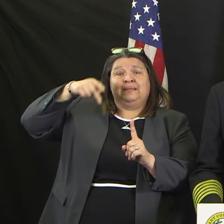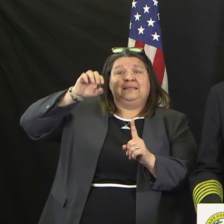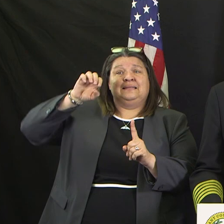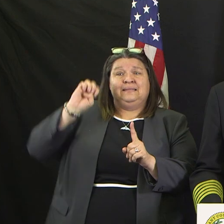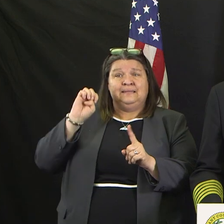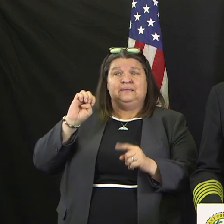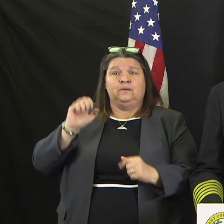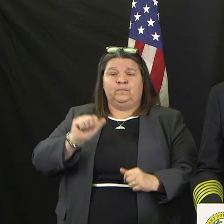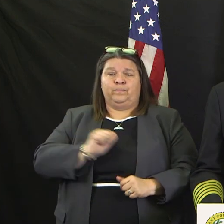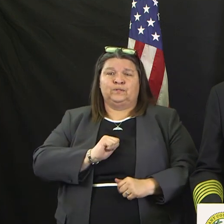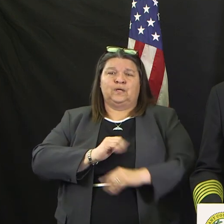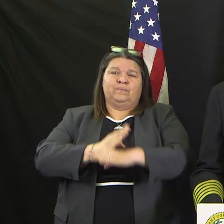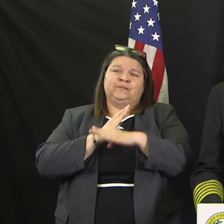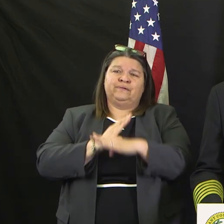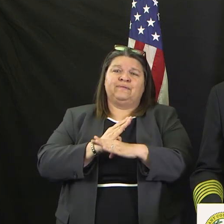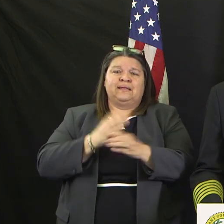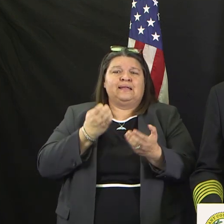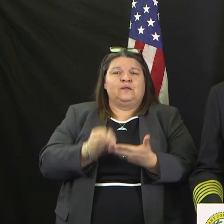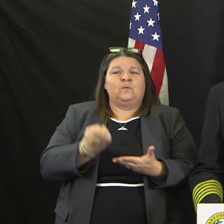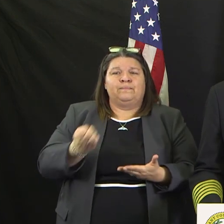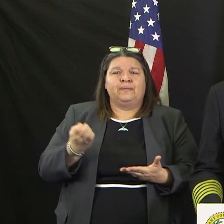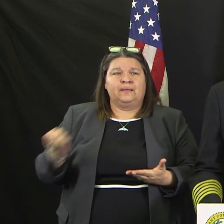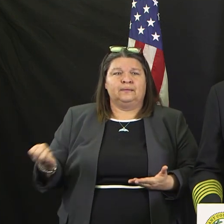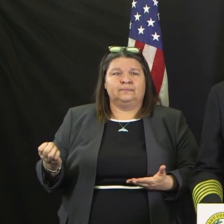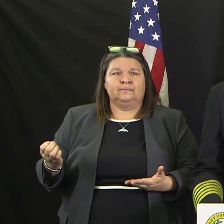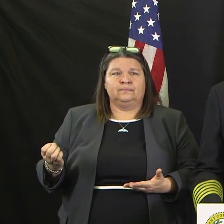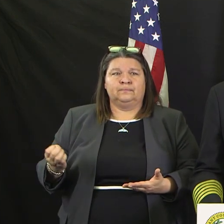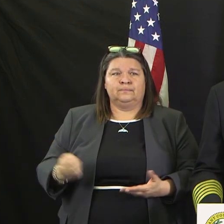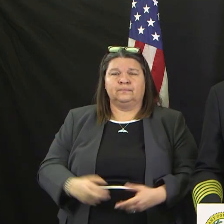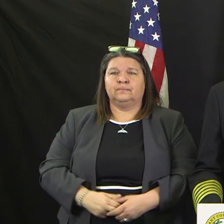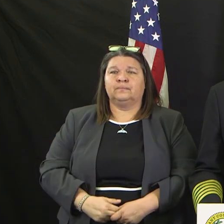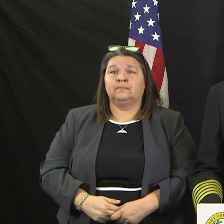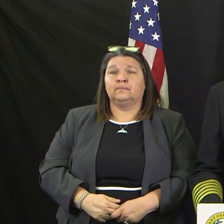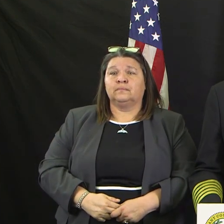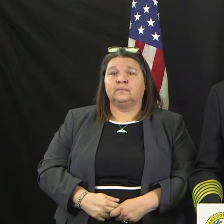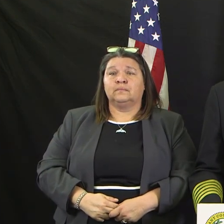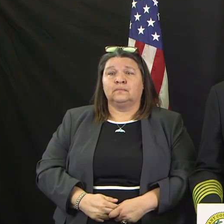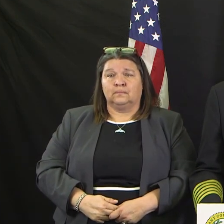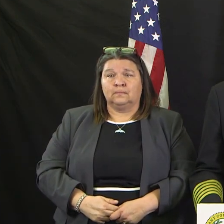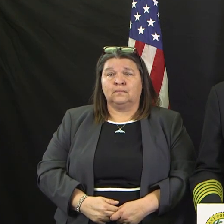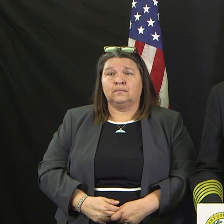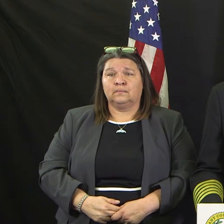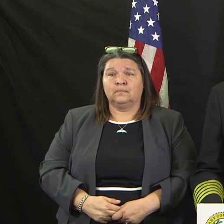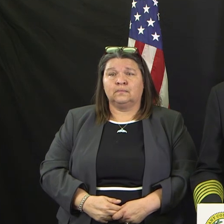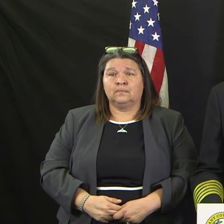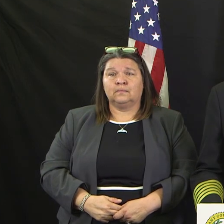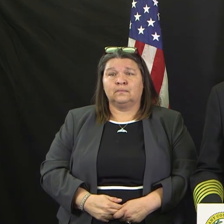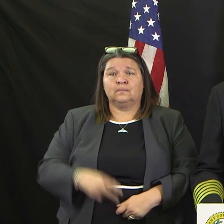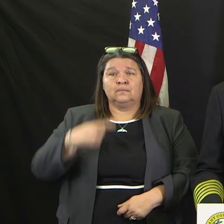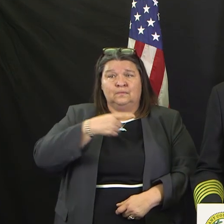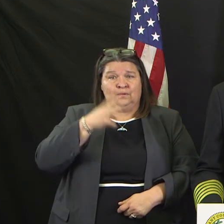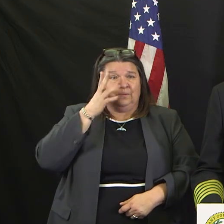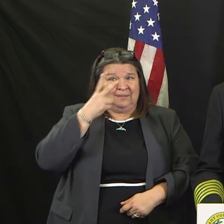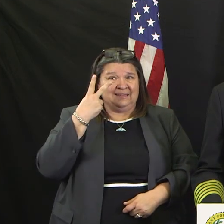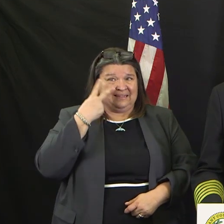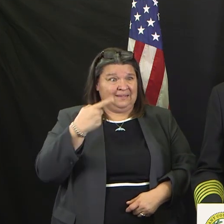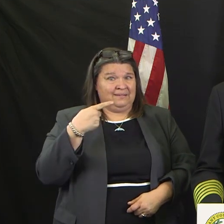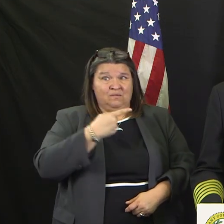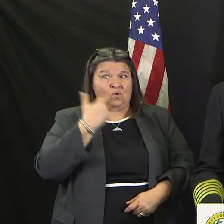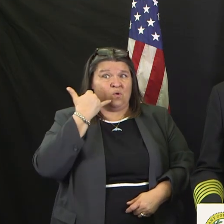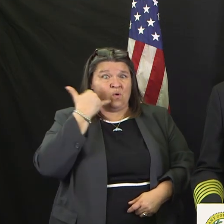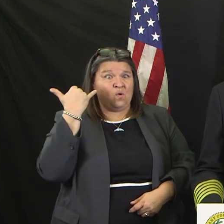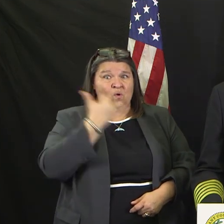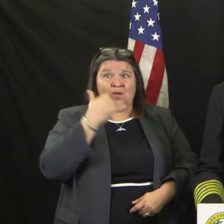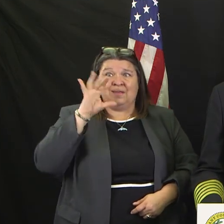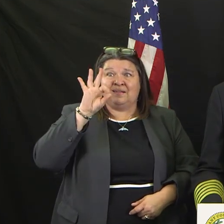see from members of the Fort Worth Fire Department and or MedStar when you ask for 911 services for